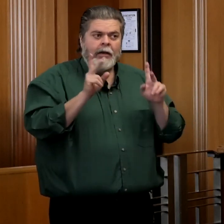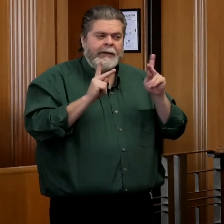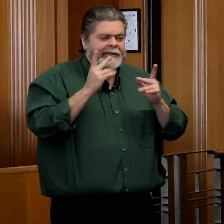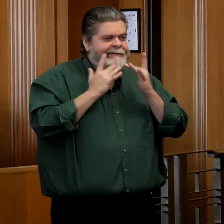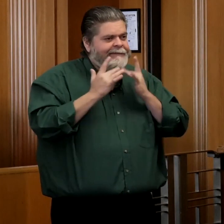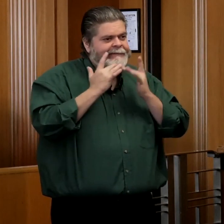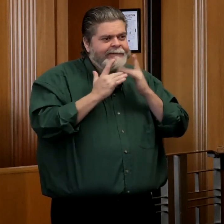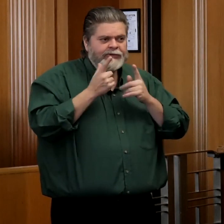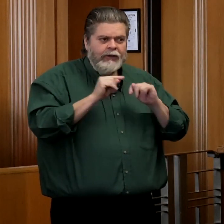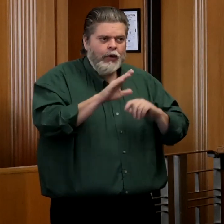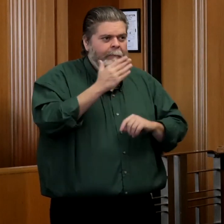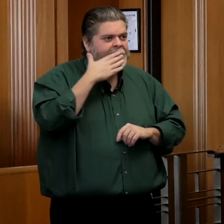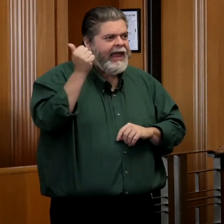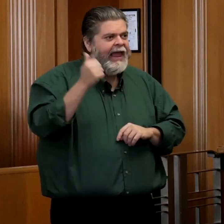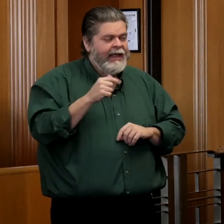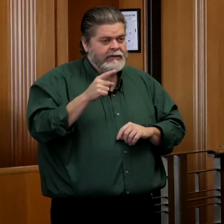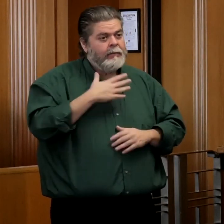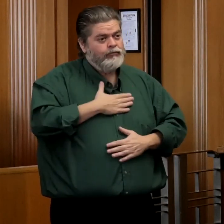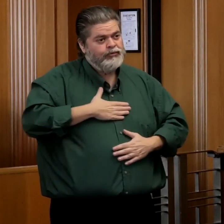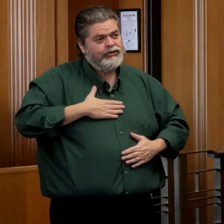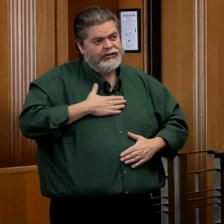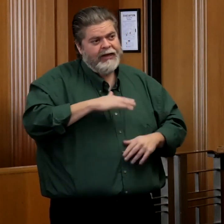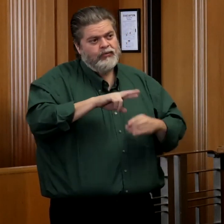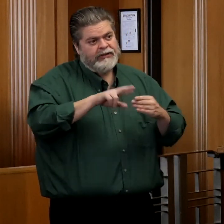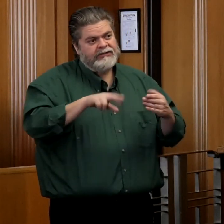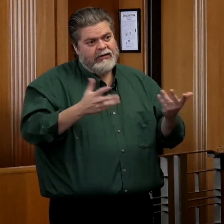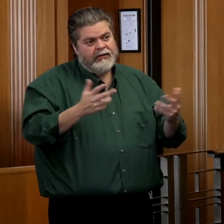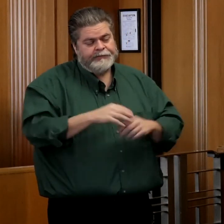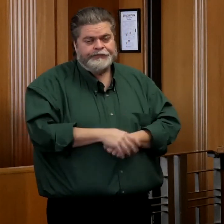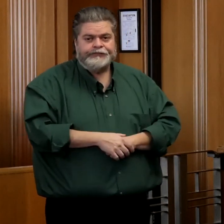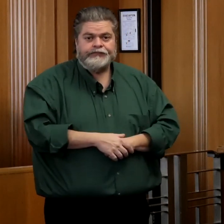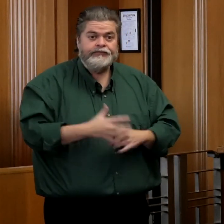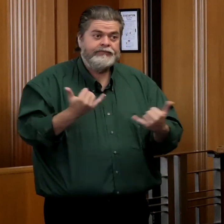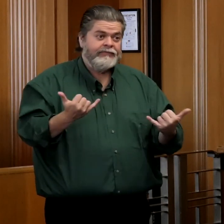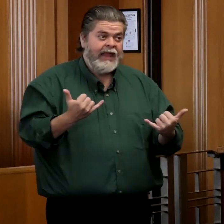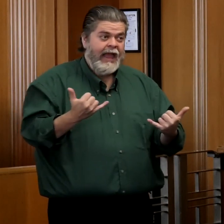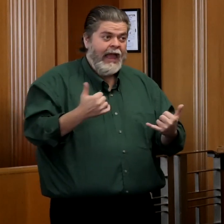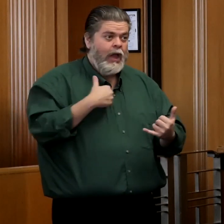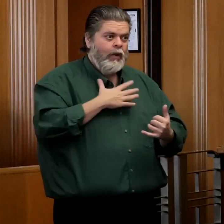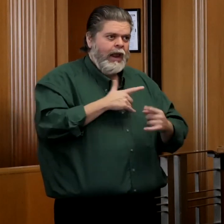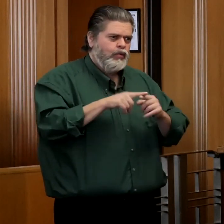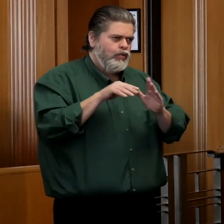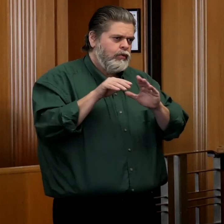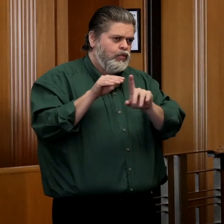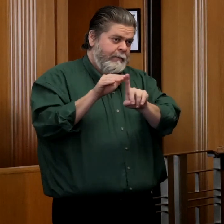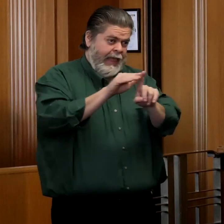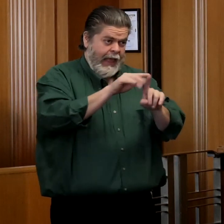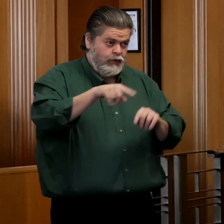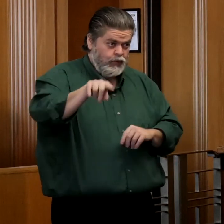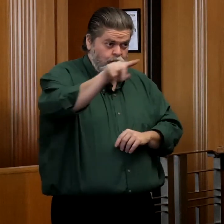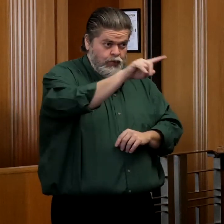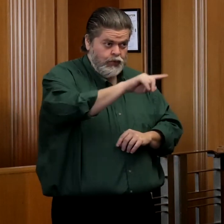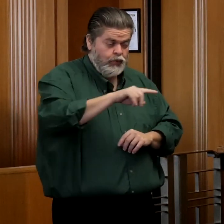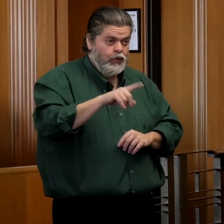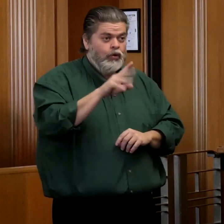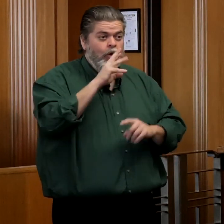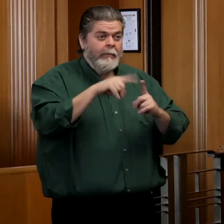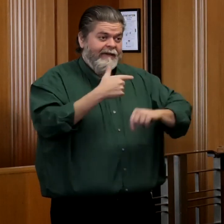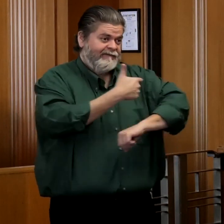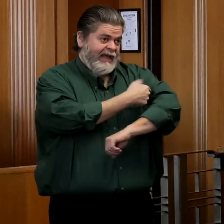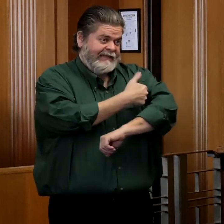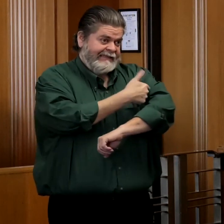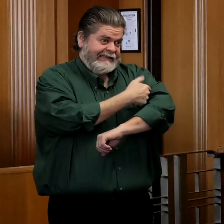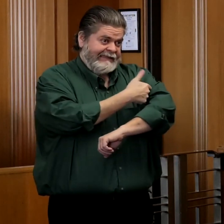it, and it's much appreciated. With that, I'd also just really remind everyone, too, that as we talk about vaccine,